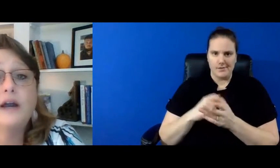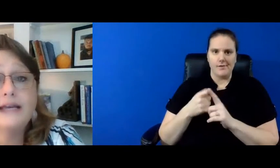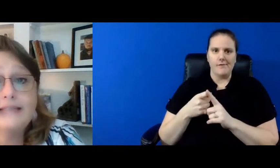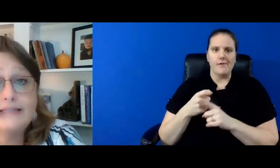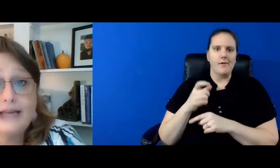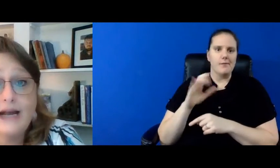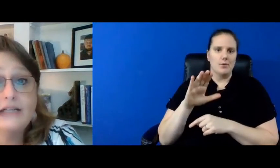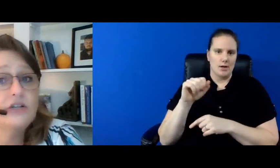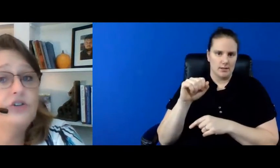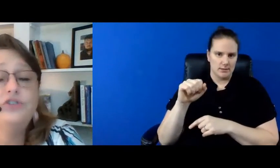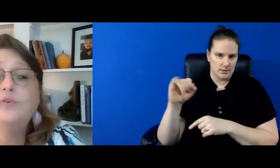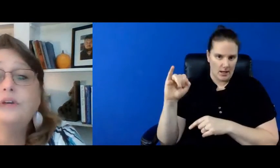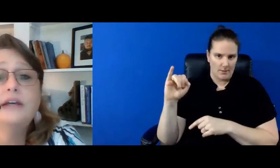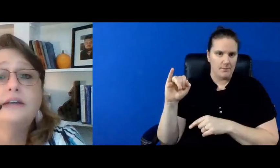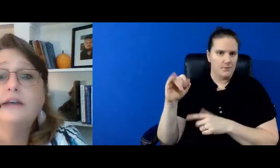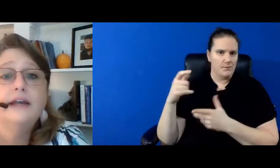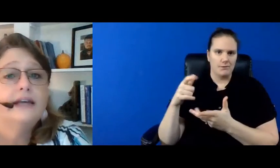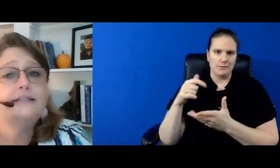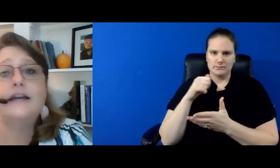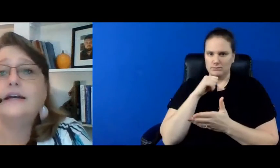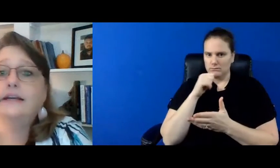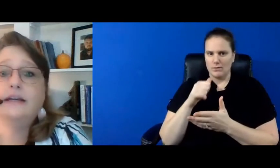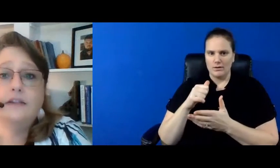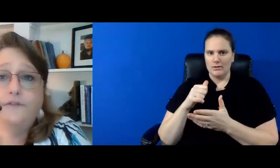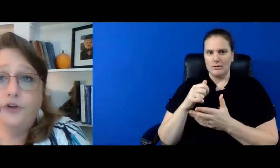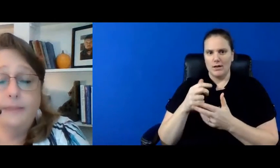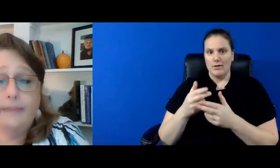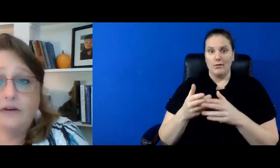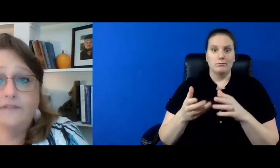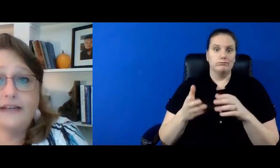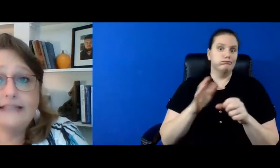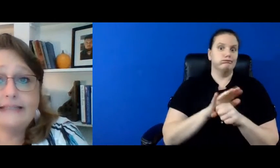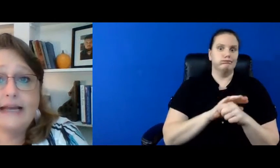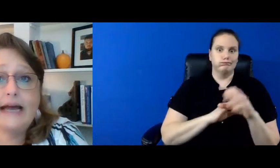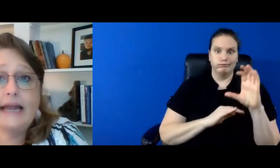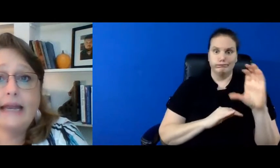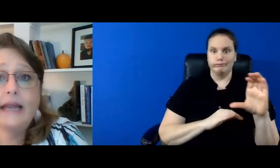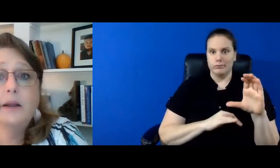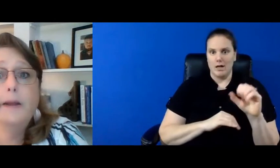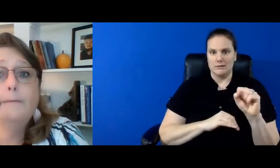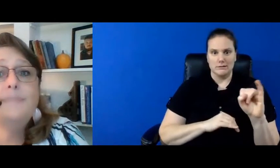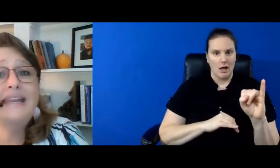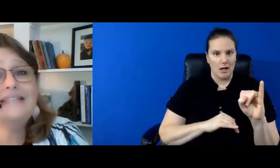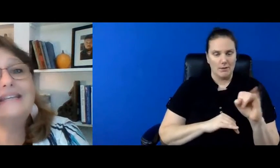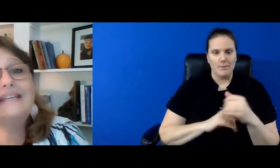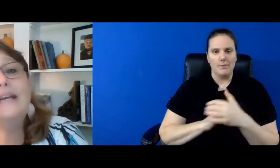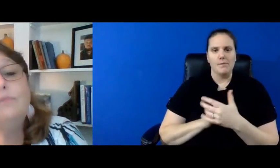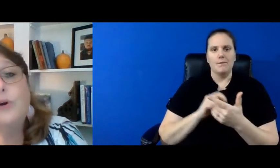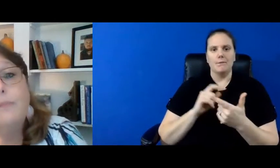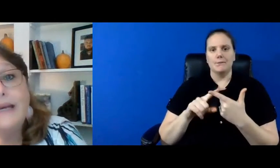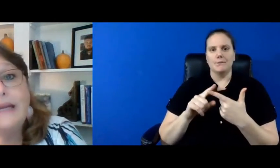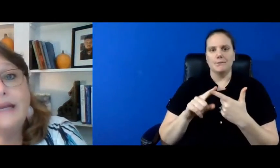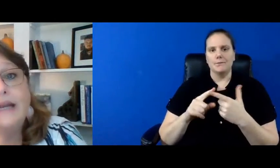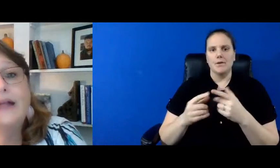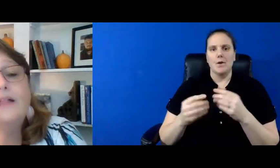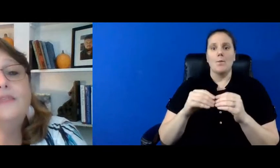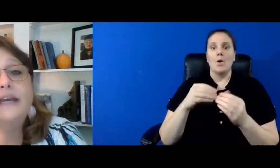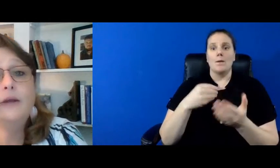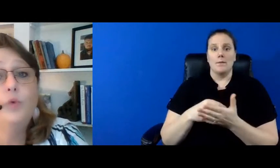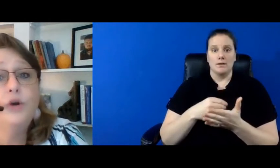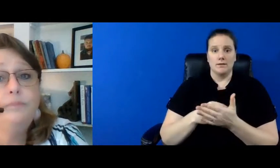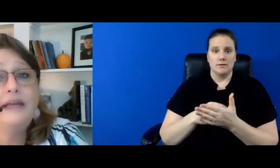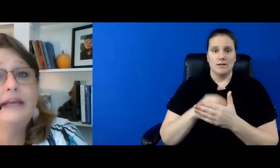your ssi so you don't get he's not getting the full amount of ssi but he's getting more money